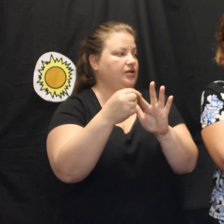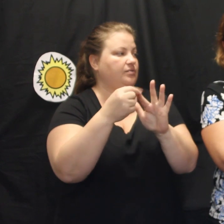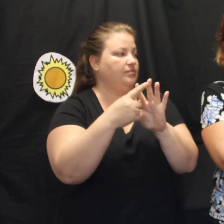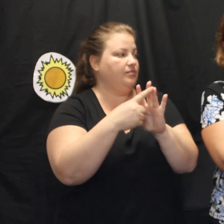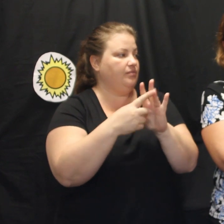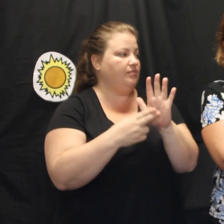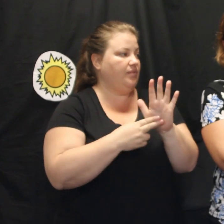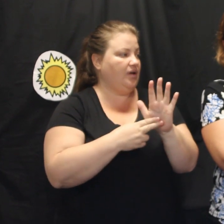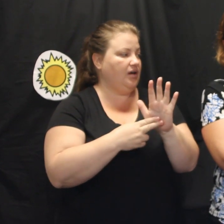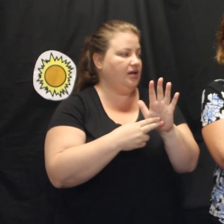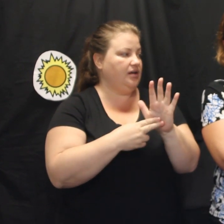came home.